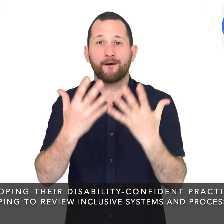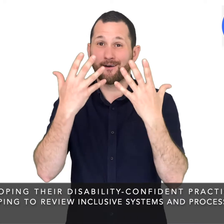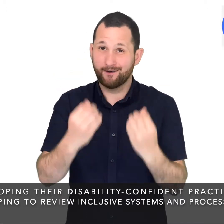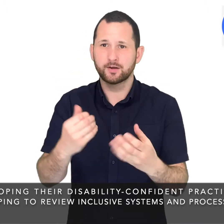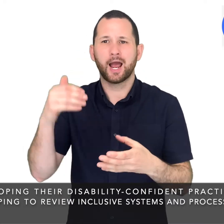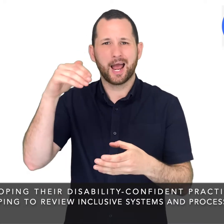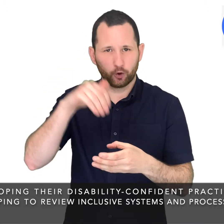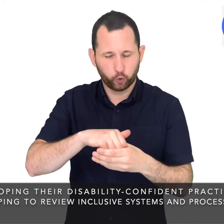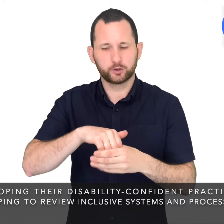processes